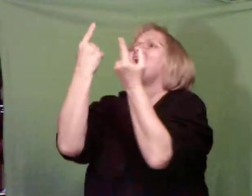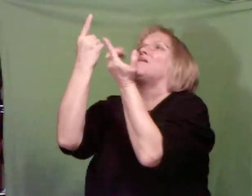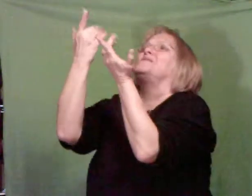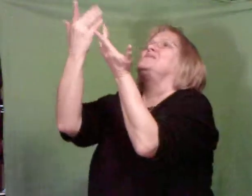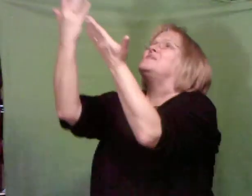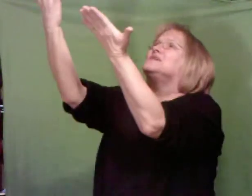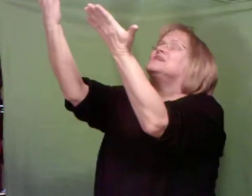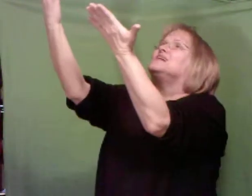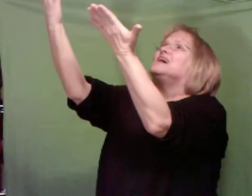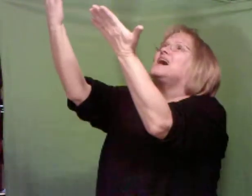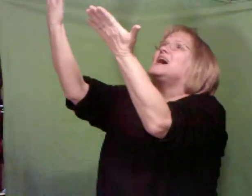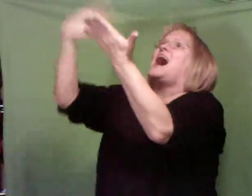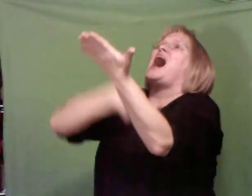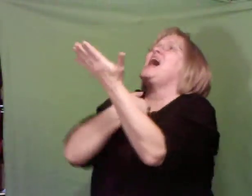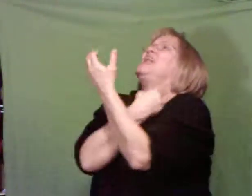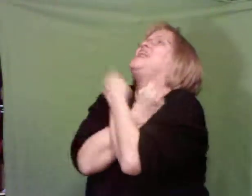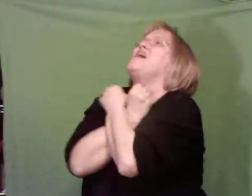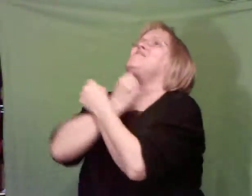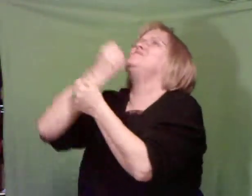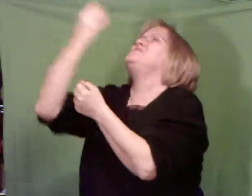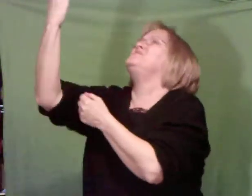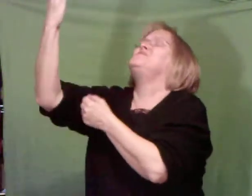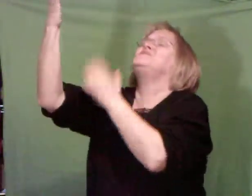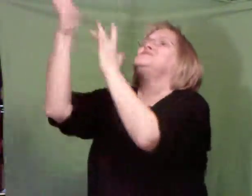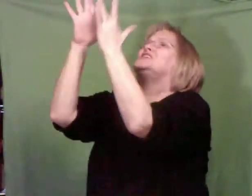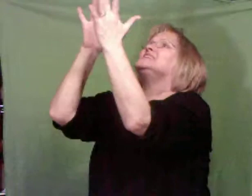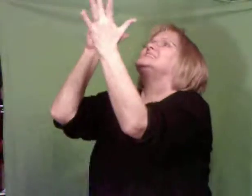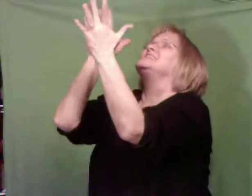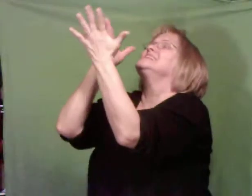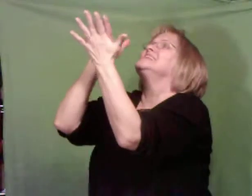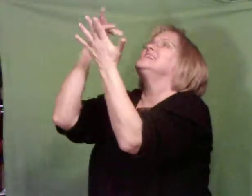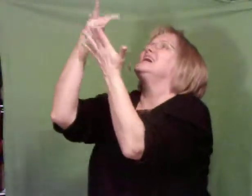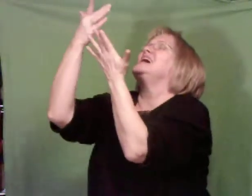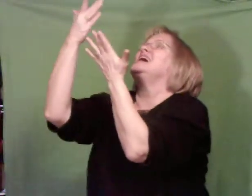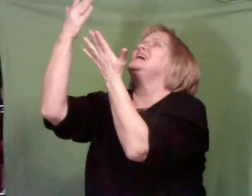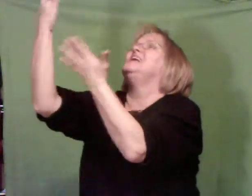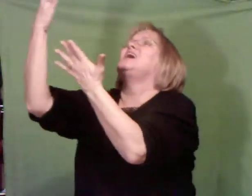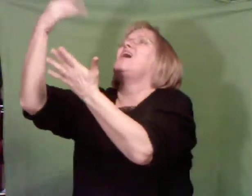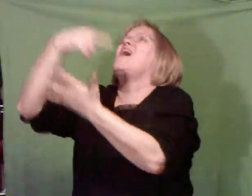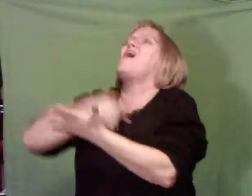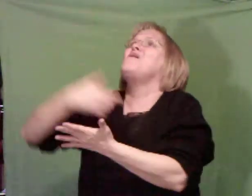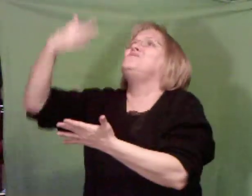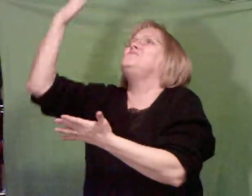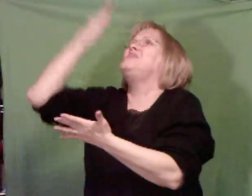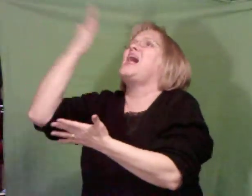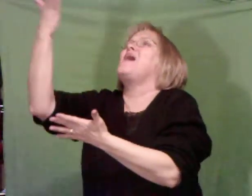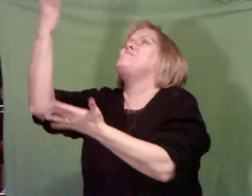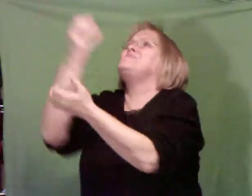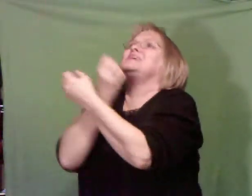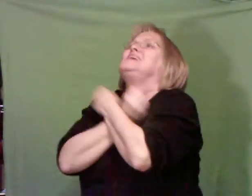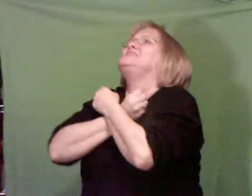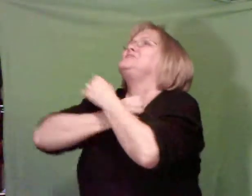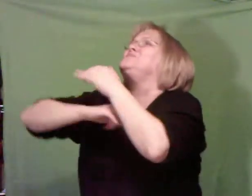I love you Jesus, and I know you love me too.